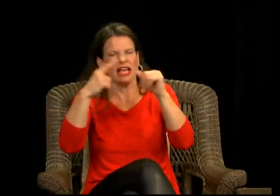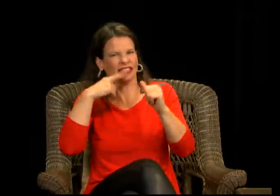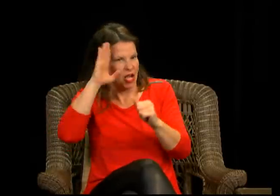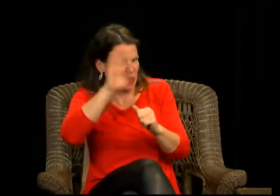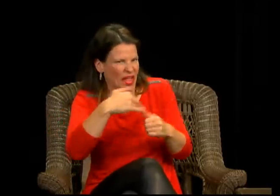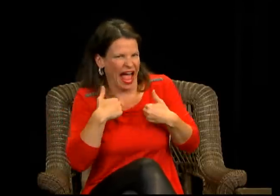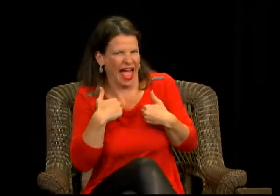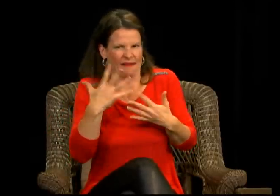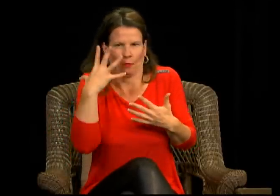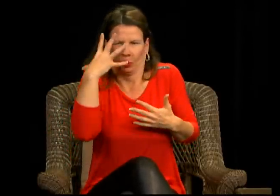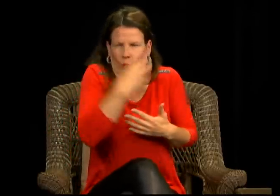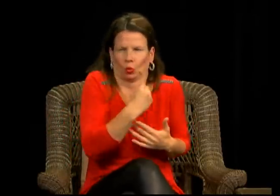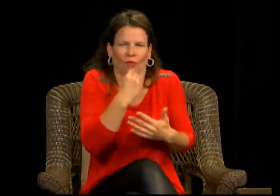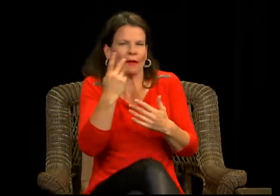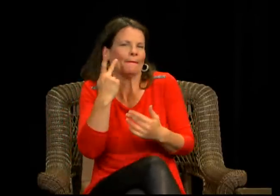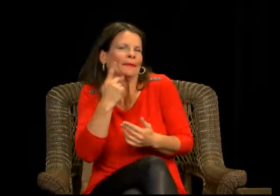Kyle and, um,